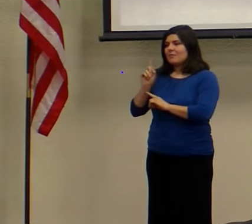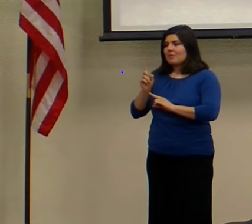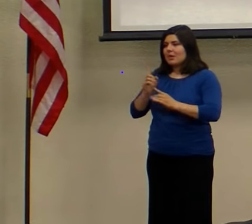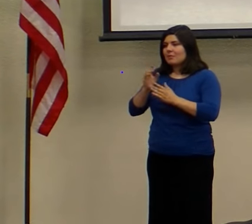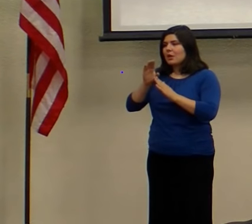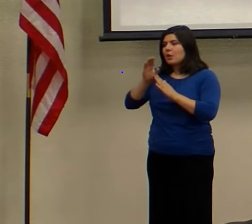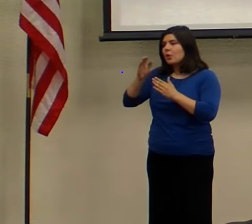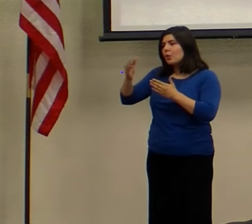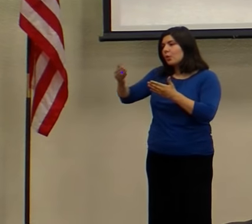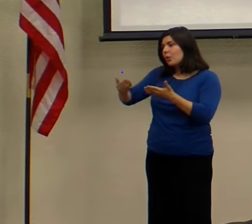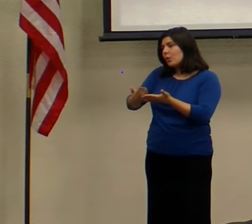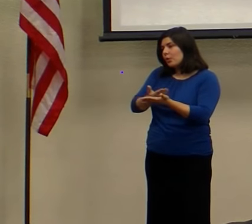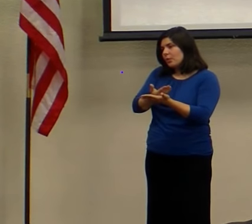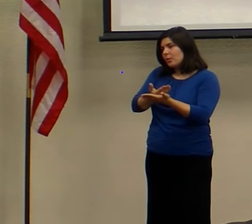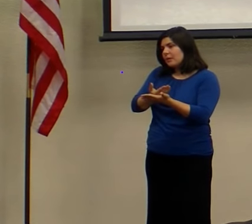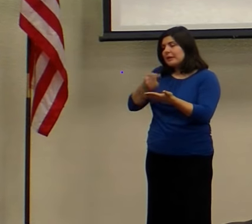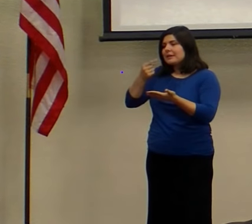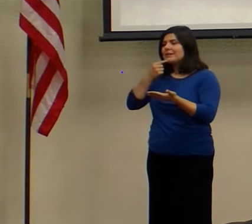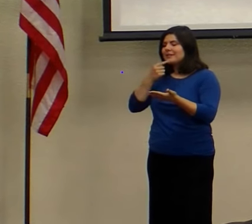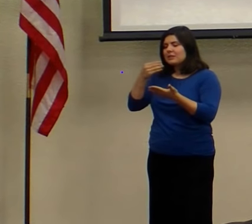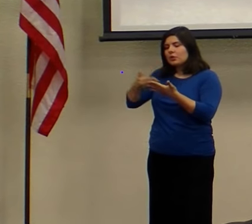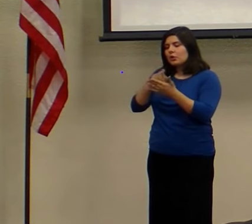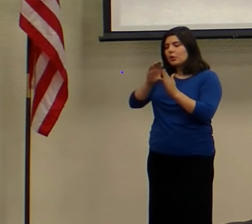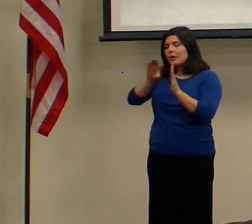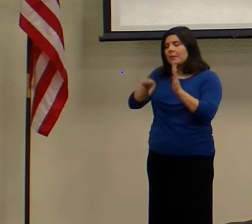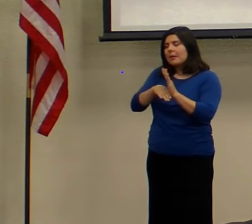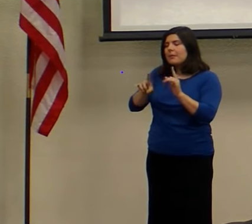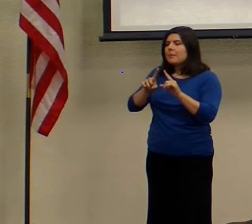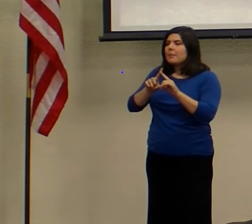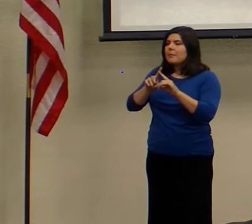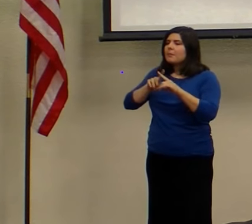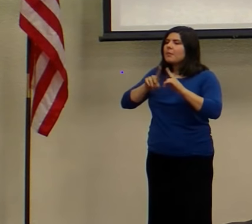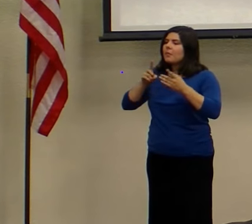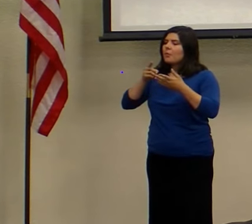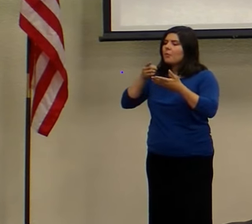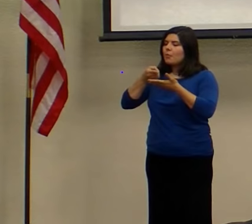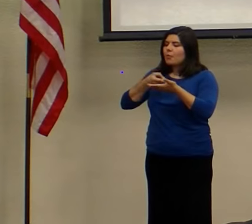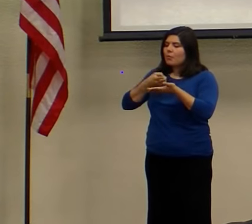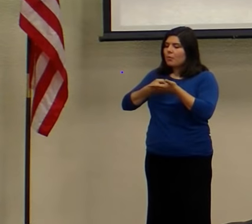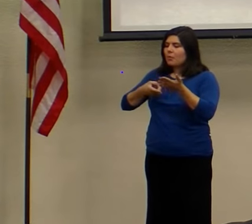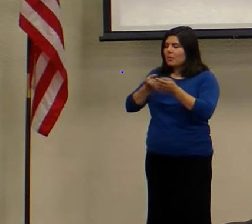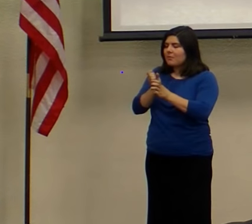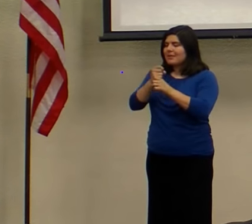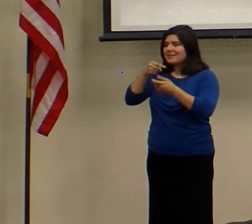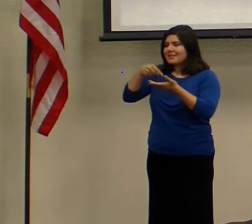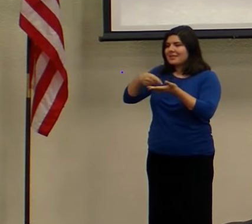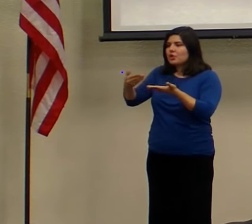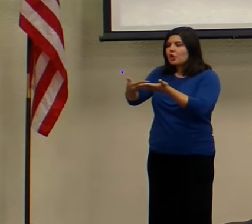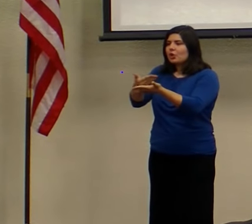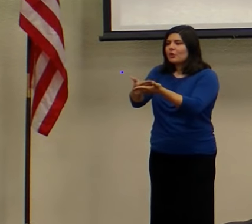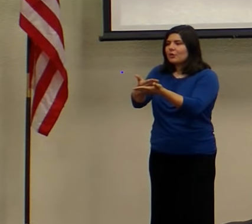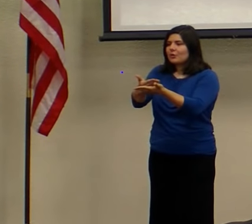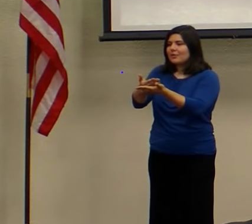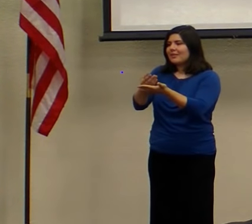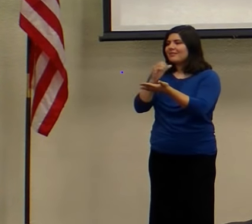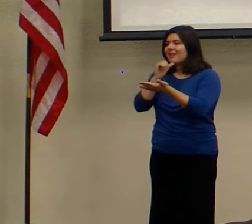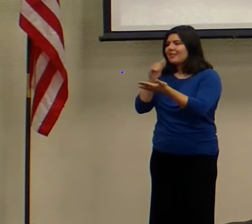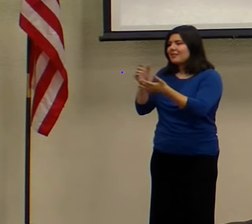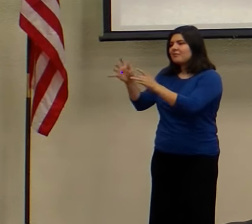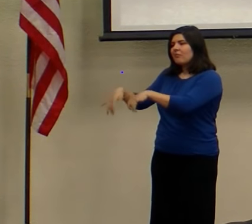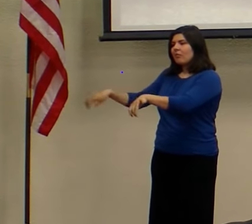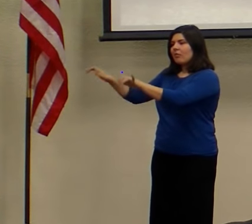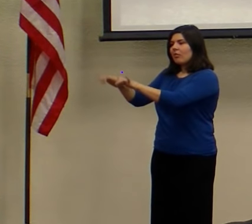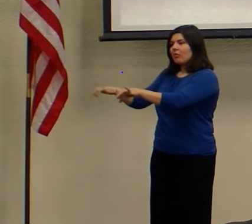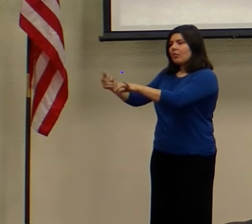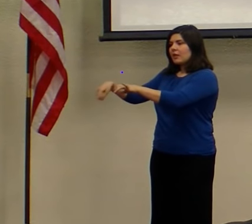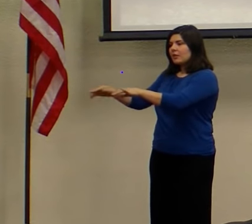He says this is a new commandment. So what makes this something new and not just the same old thing that all these guys have been hearing their